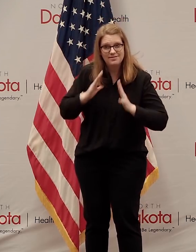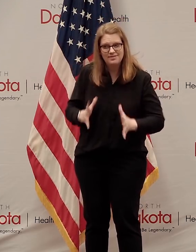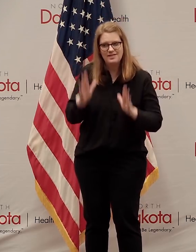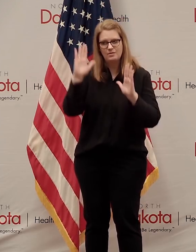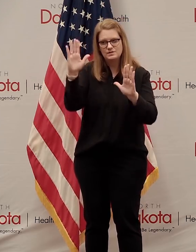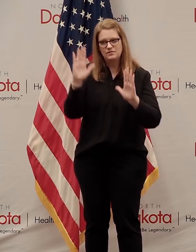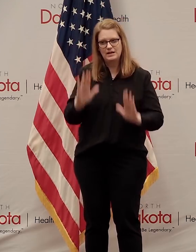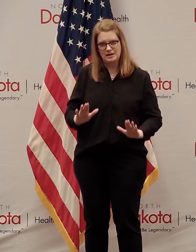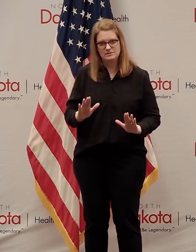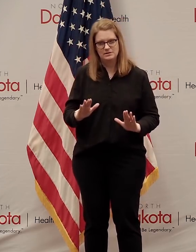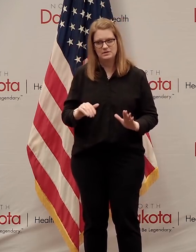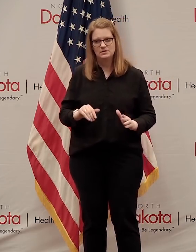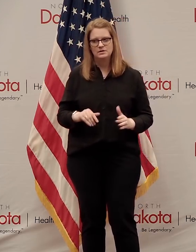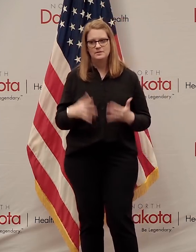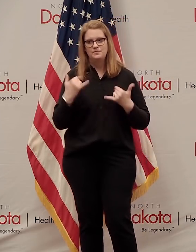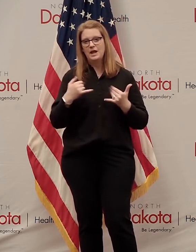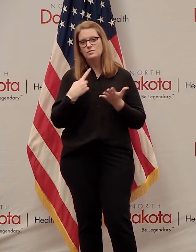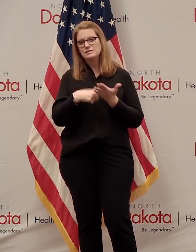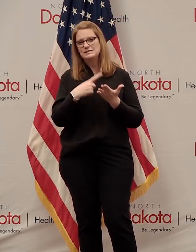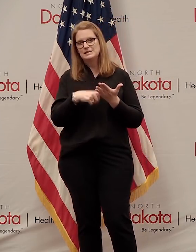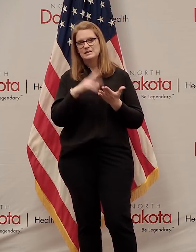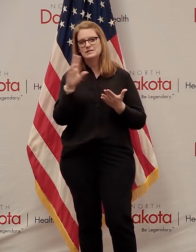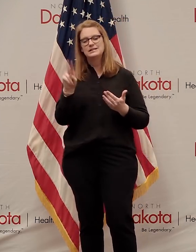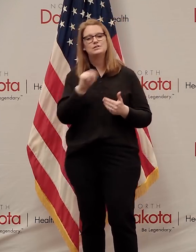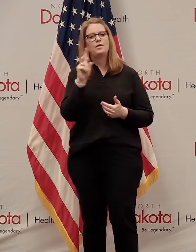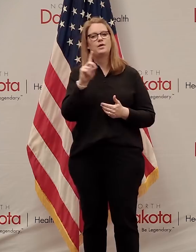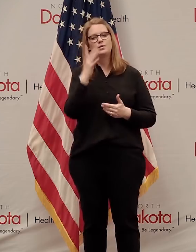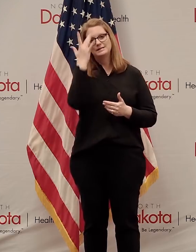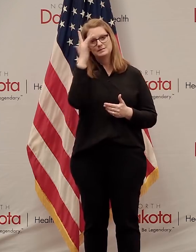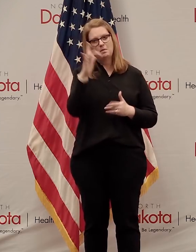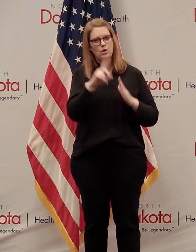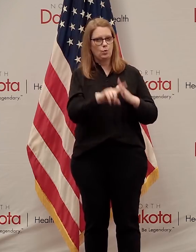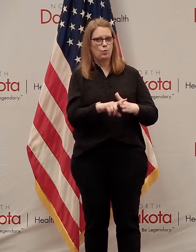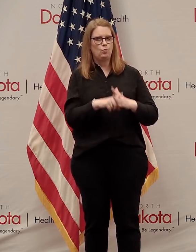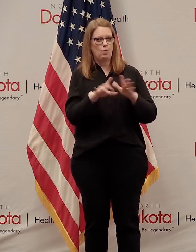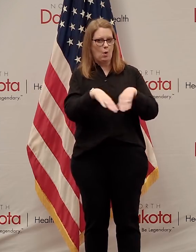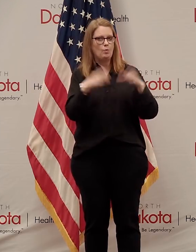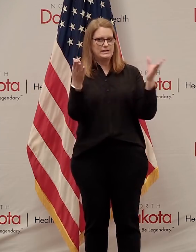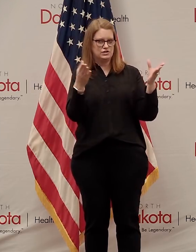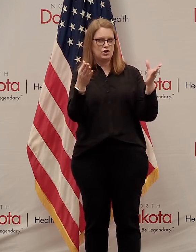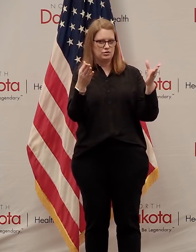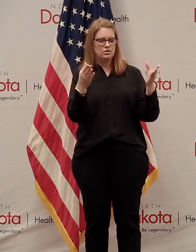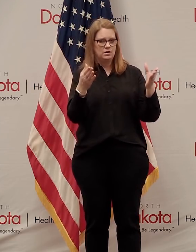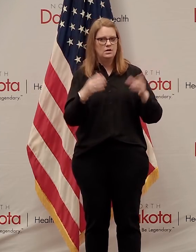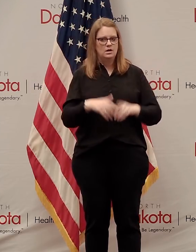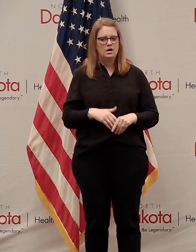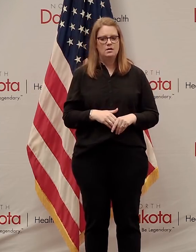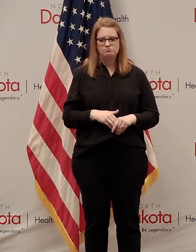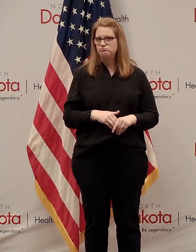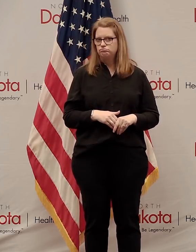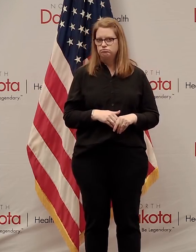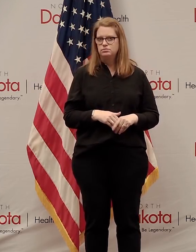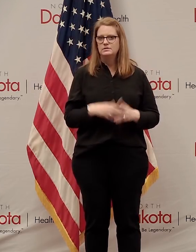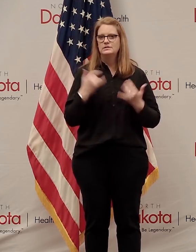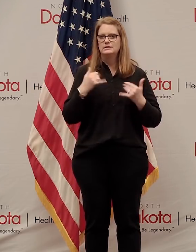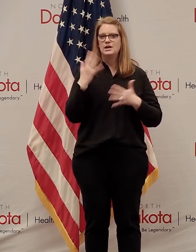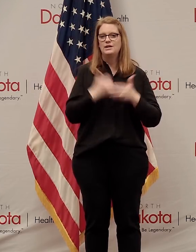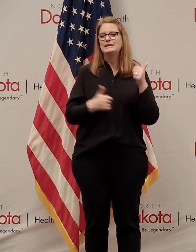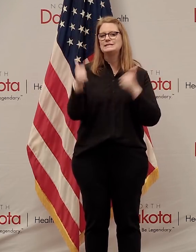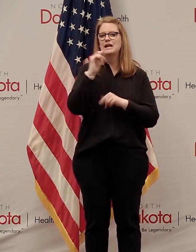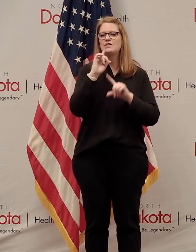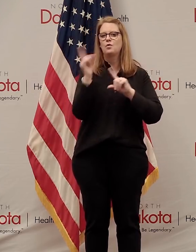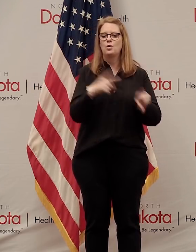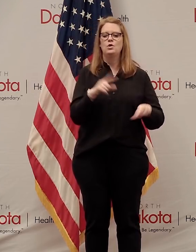as we talk about North Dakota Smart Restart and where we go from here, we know that we've got an executive order 20